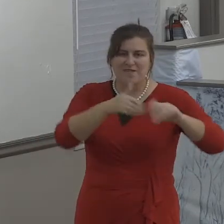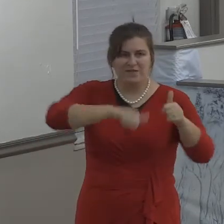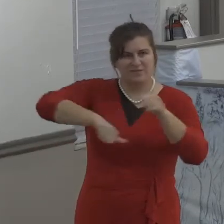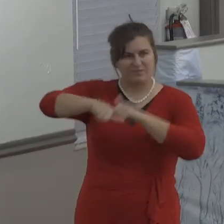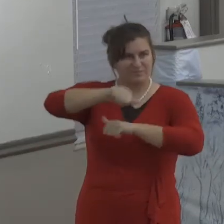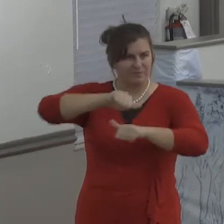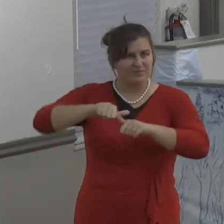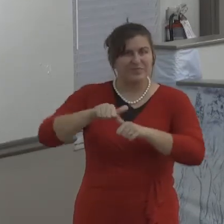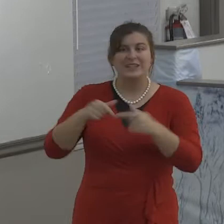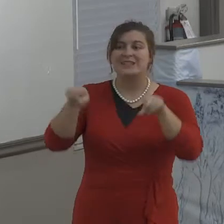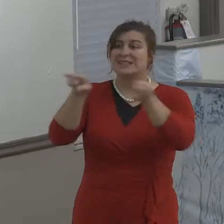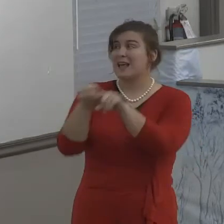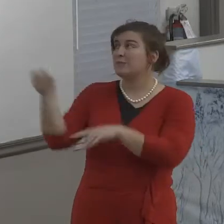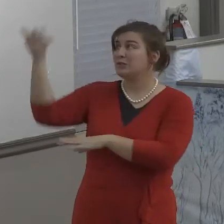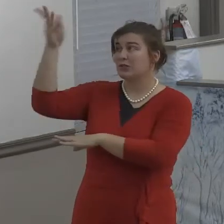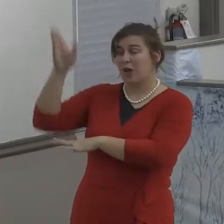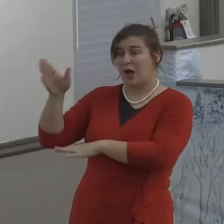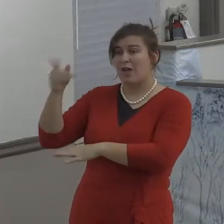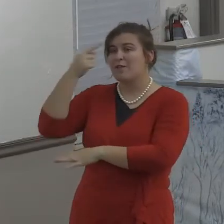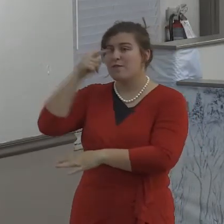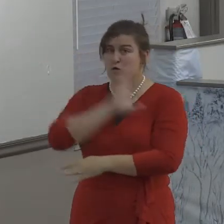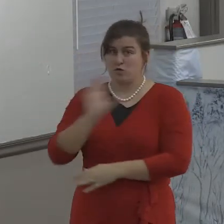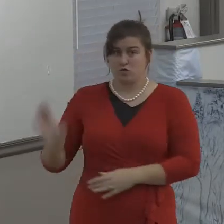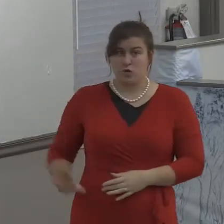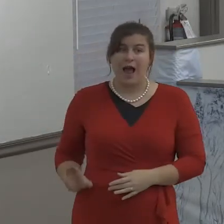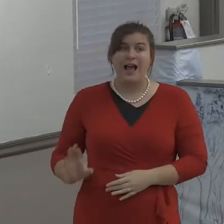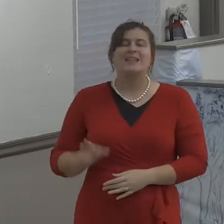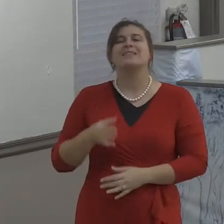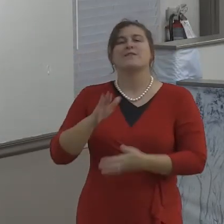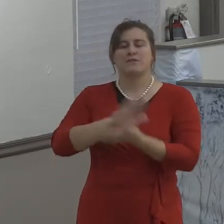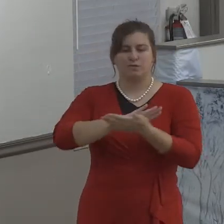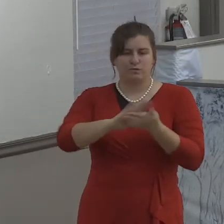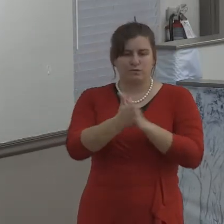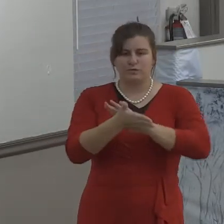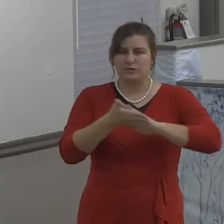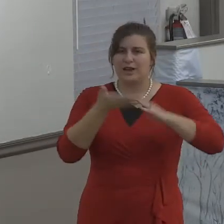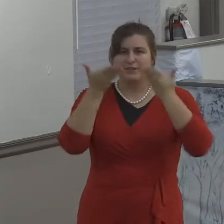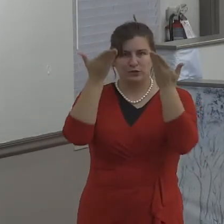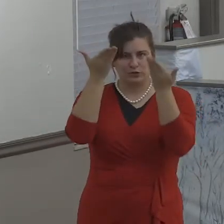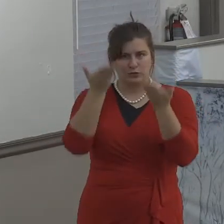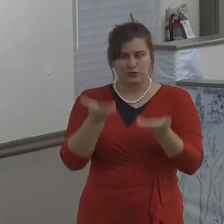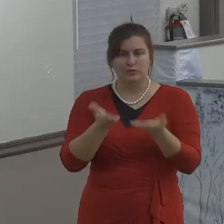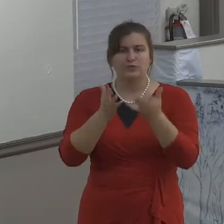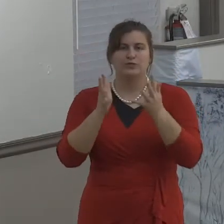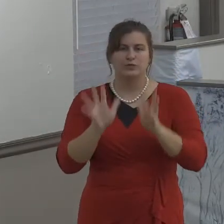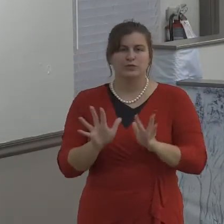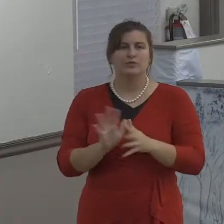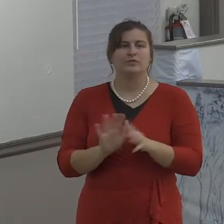Or what sins, plural, in your life did Jesus not forgive?